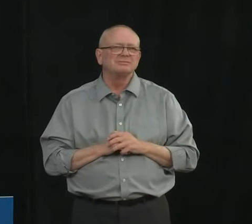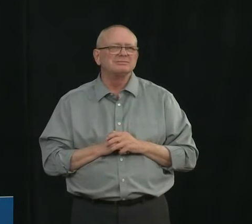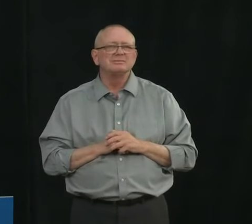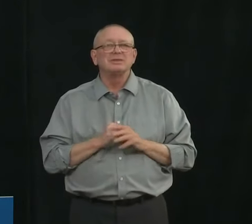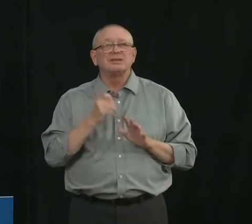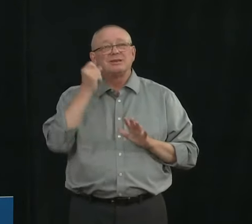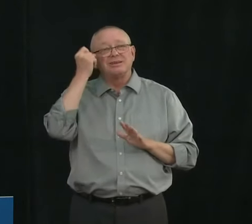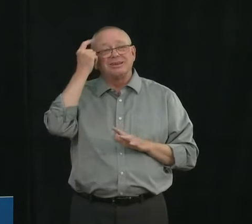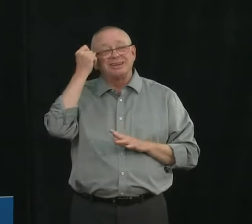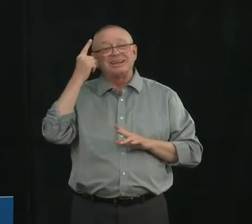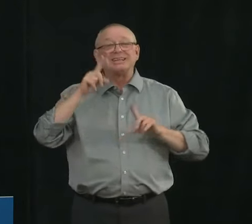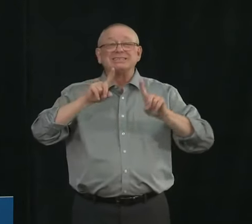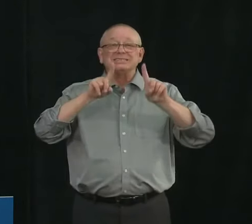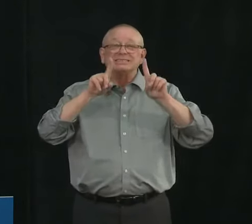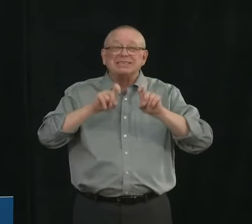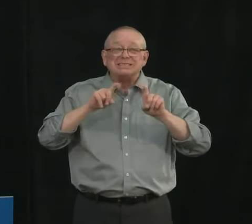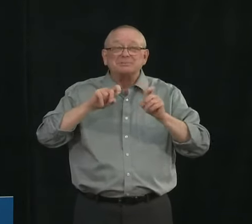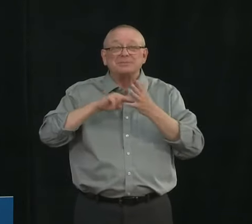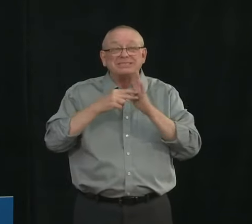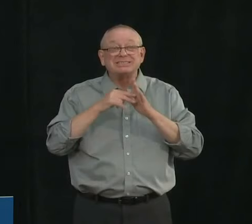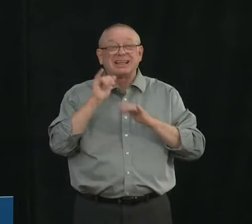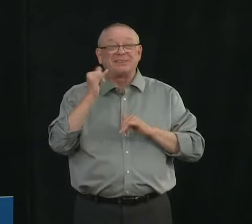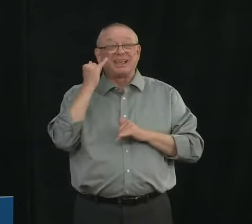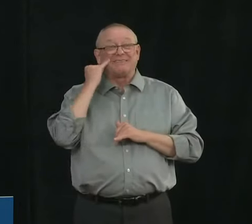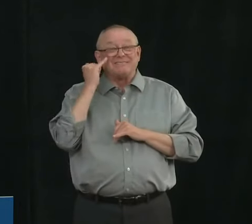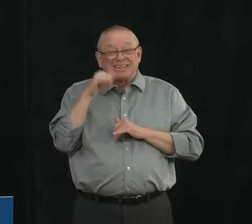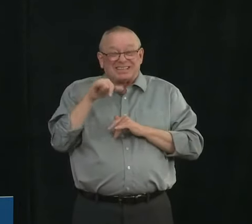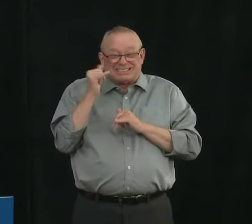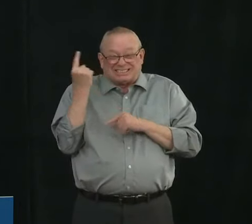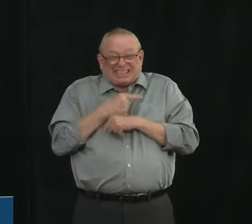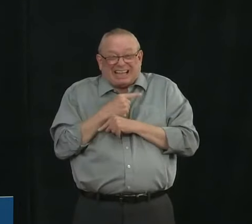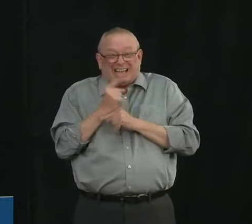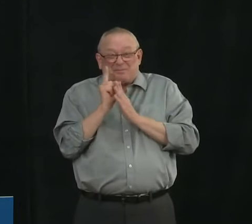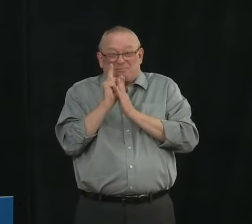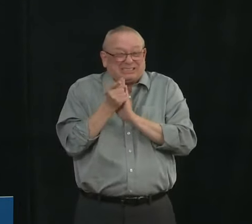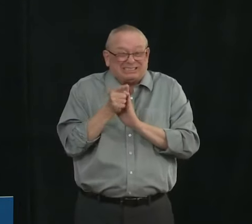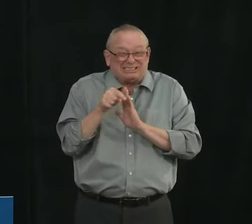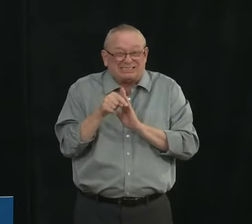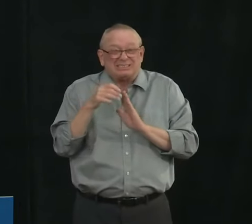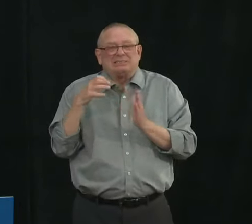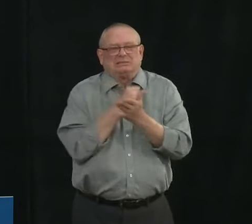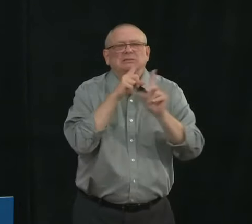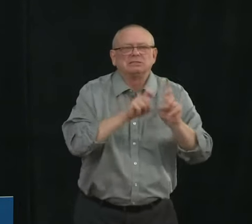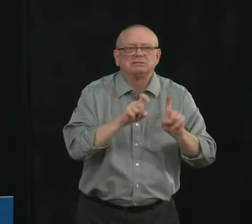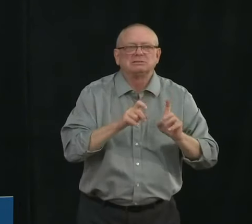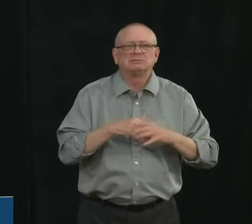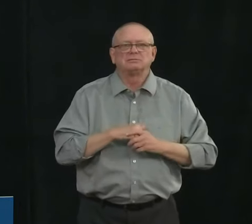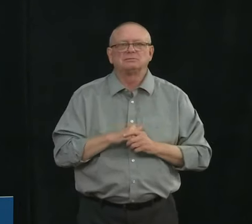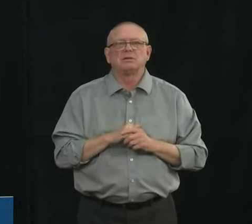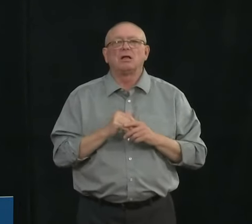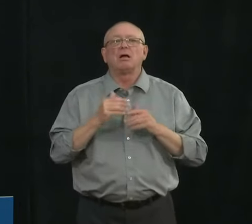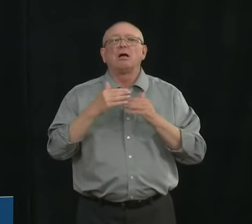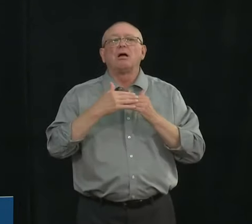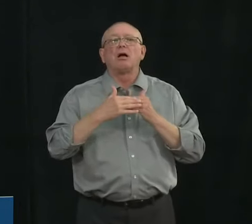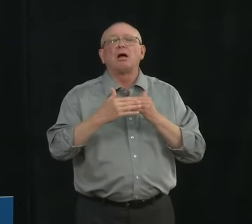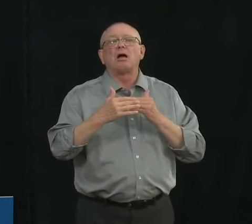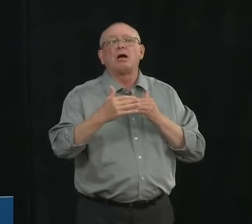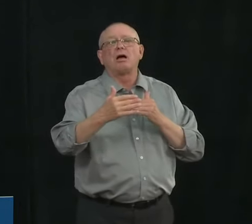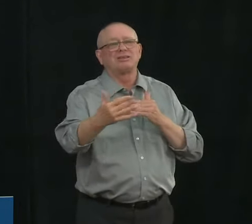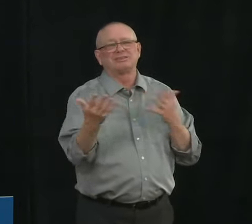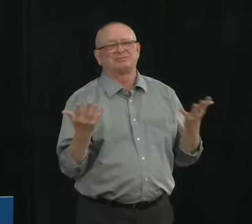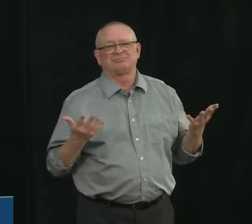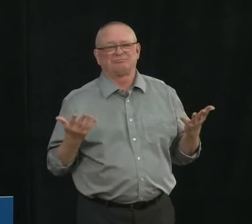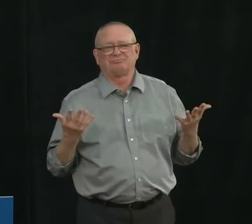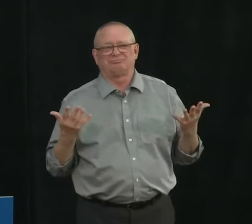and so it doesn't predict what may happen if someone has been exposed and has a known exposure they still need to